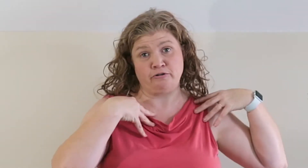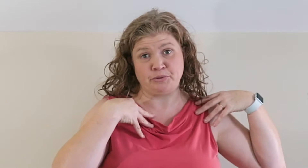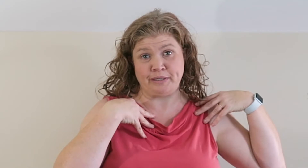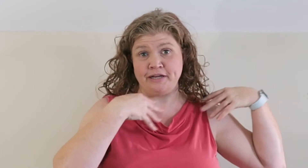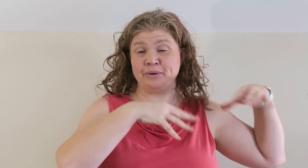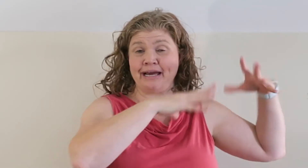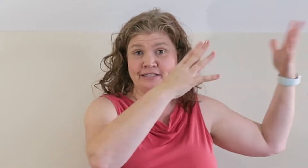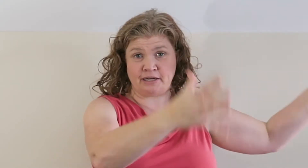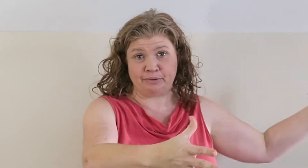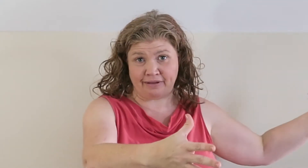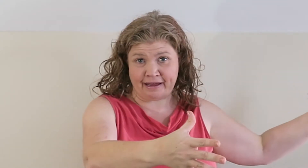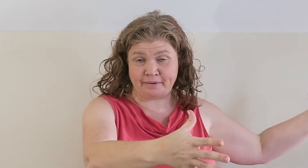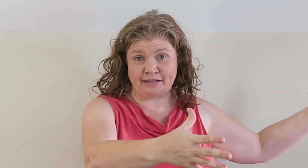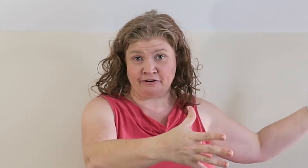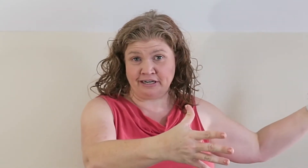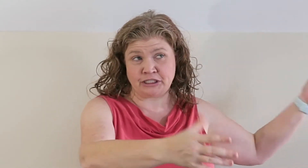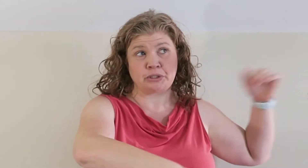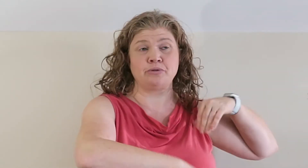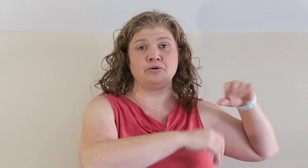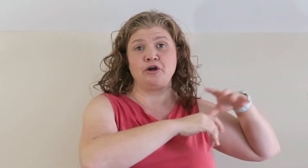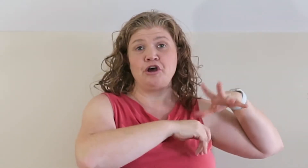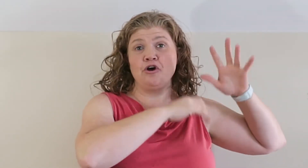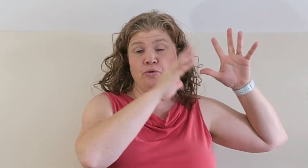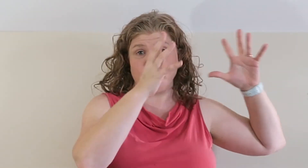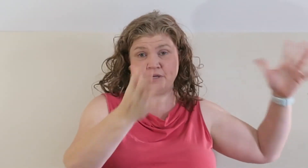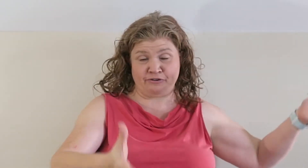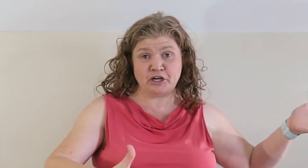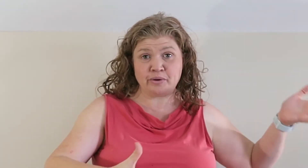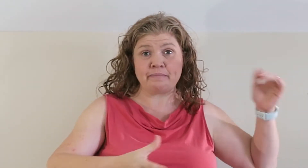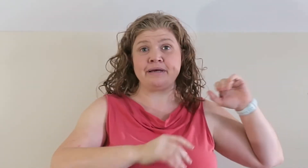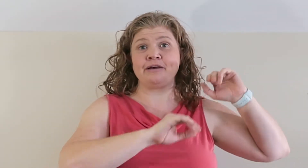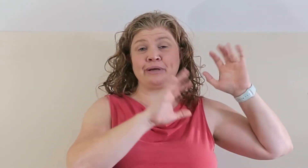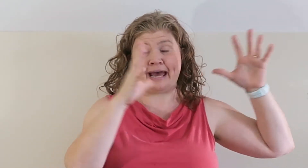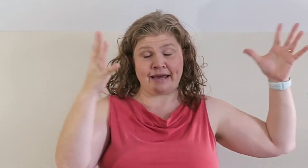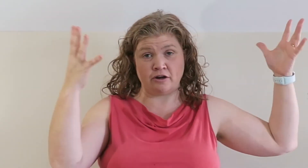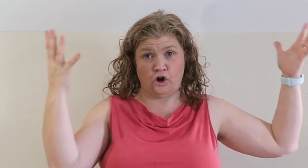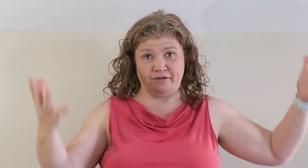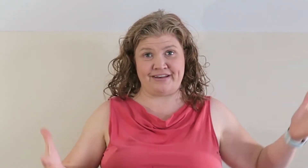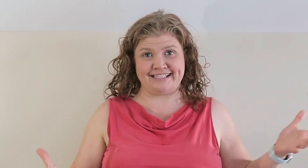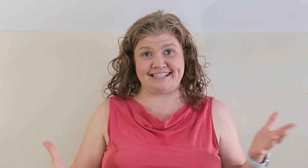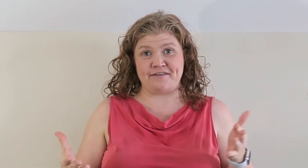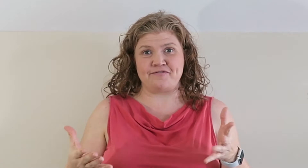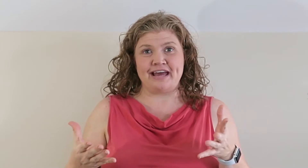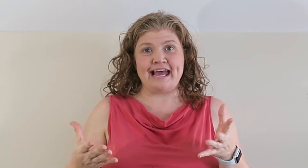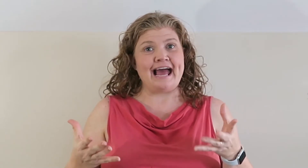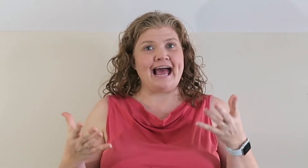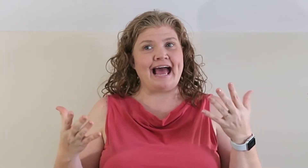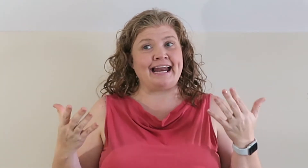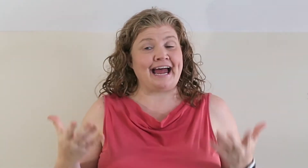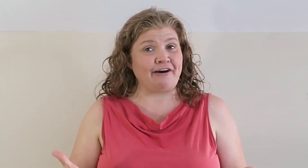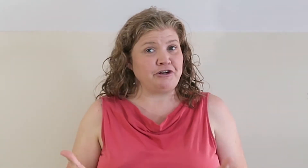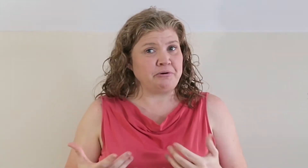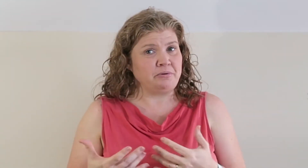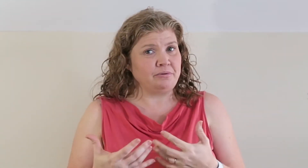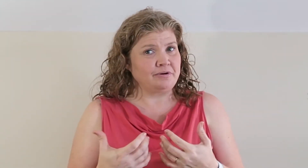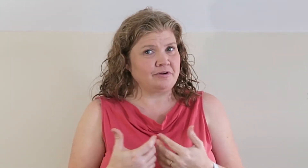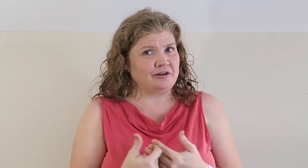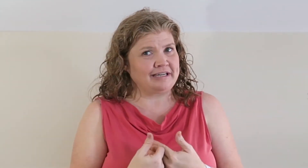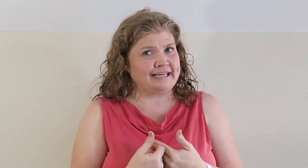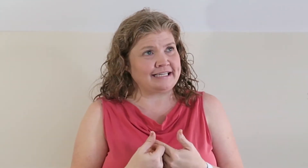or at we did, we had a separate lab in our high school, different equipment, we had all of that stuff. And how do you get